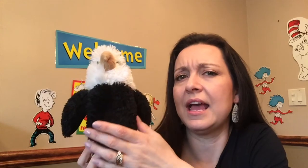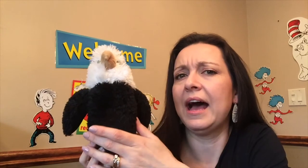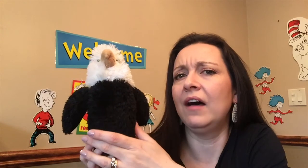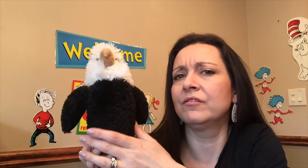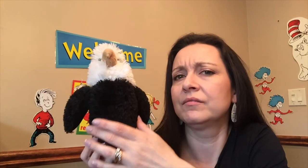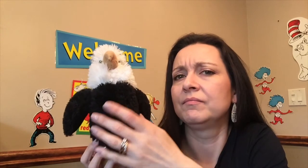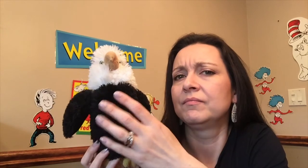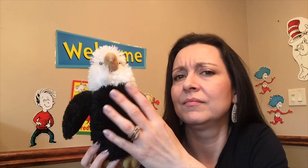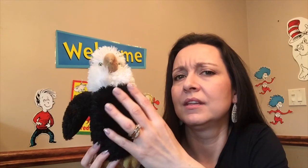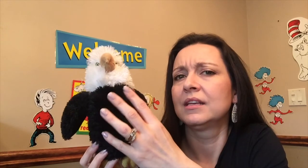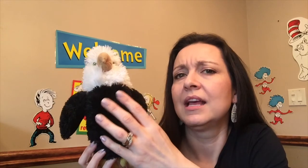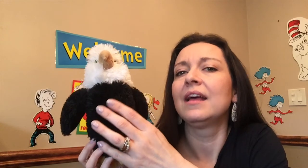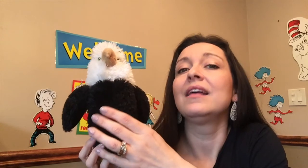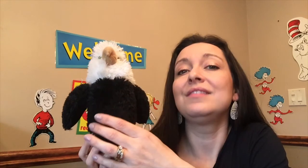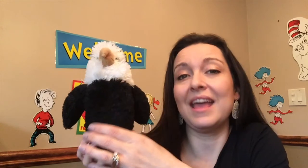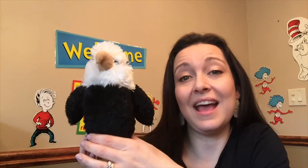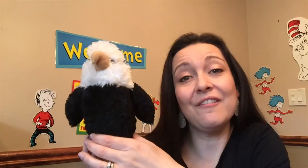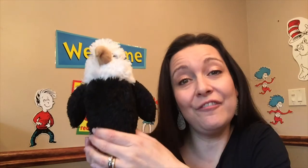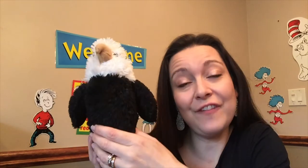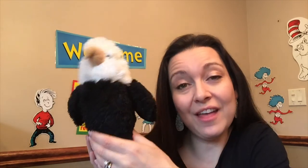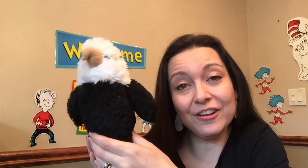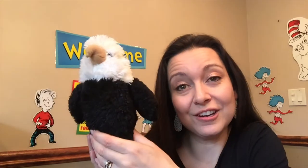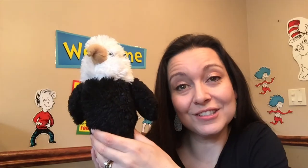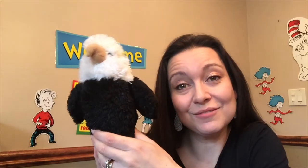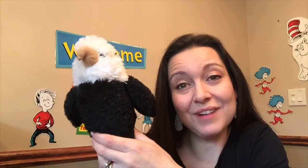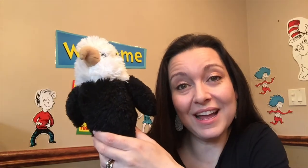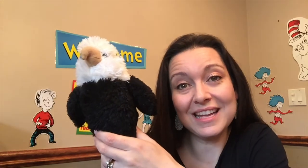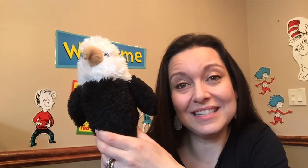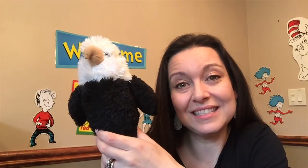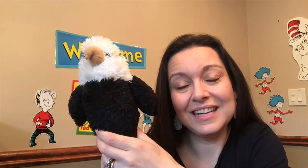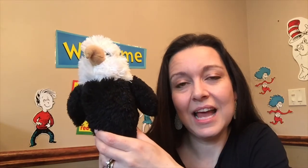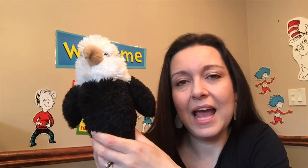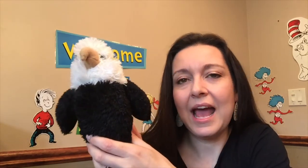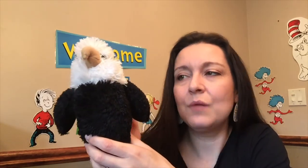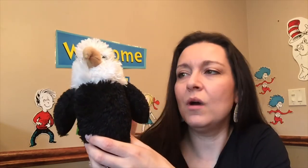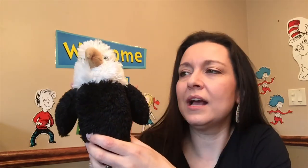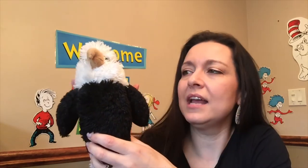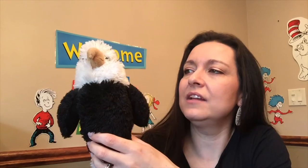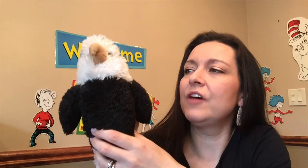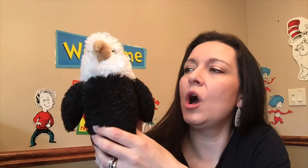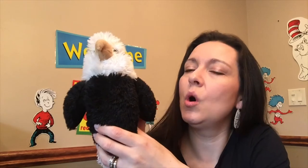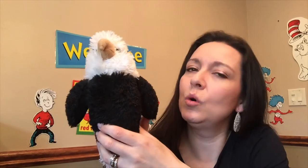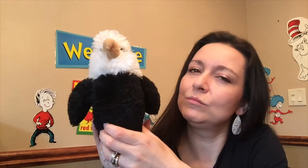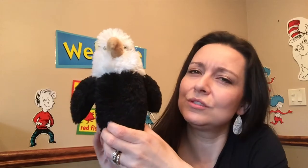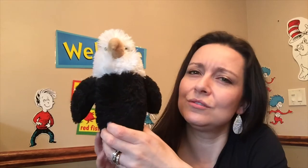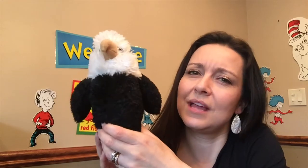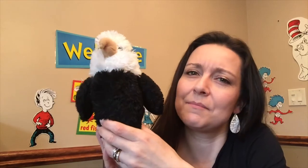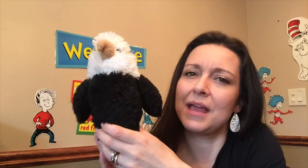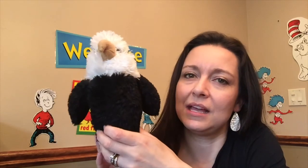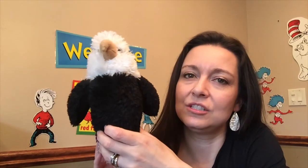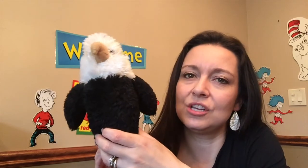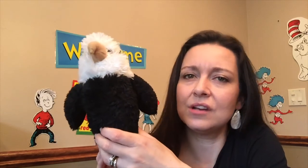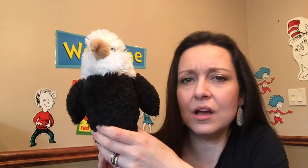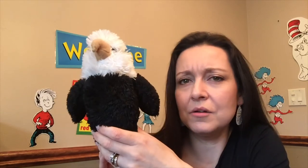have they have feathers right and what kind of homes do they make do you know